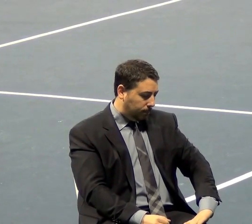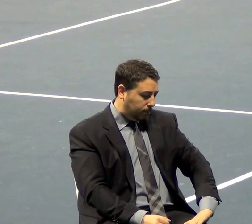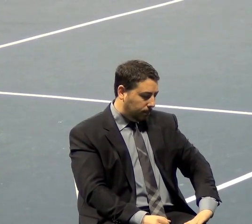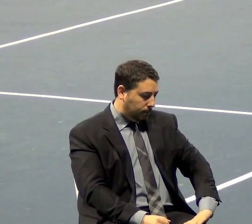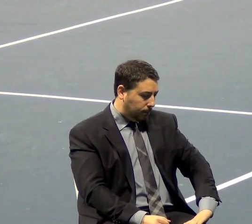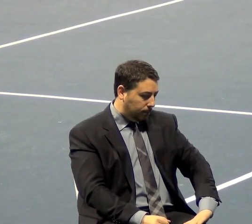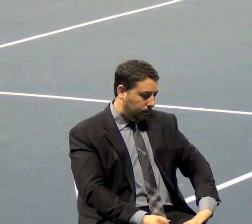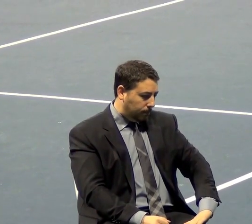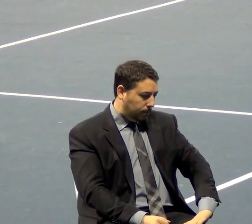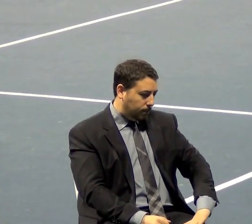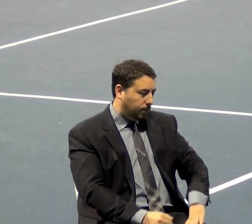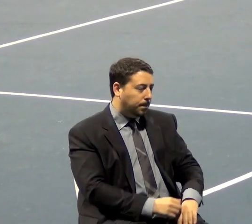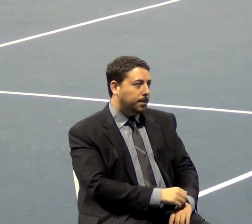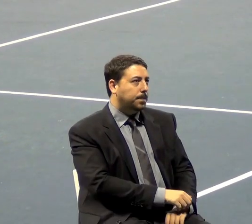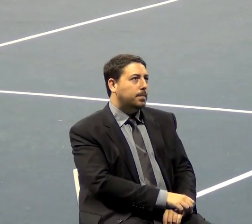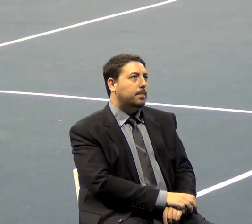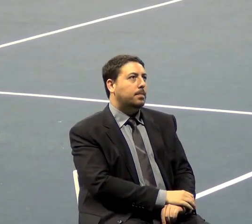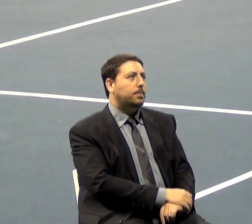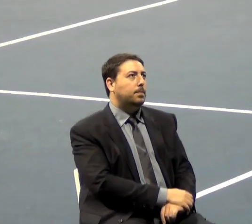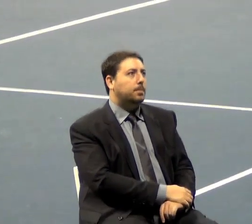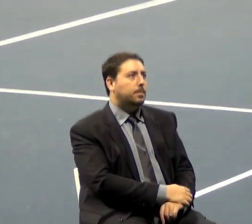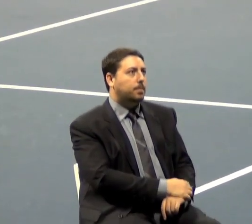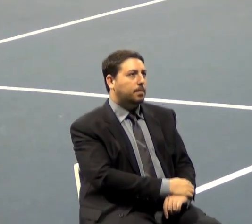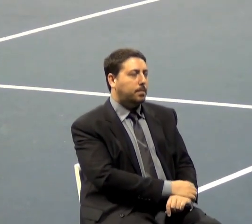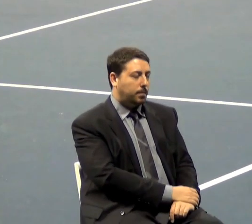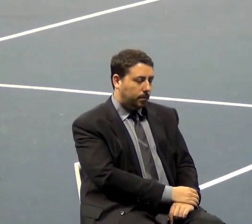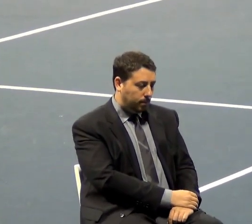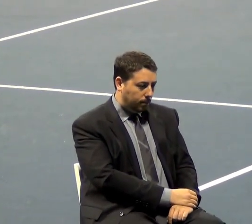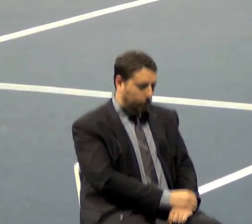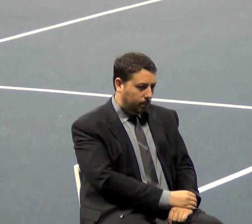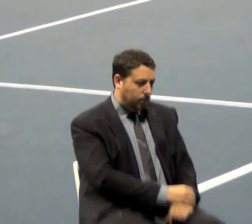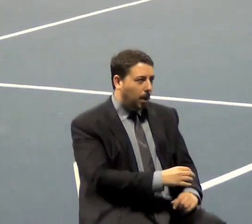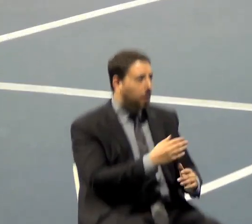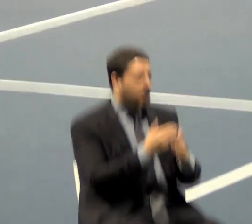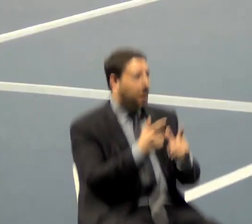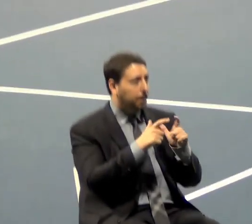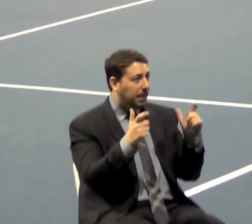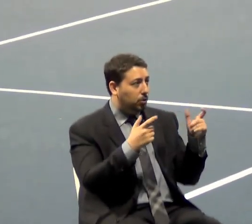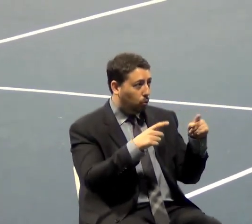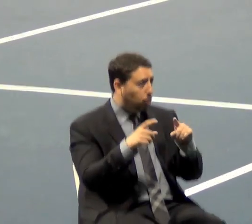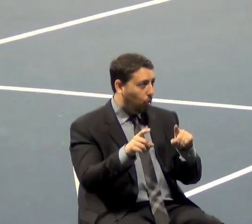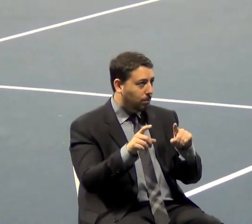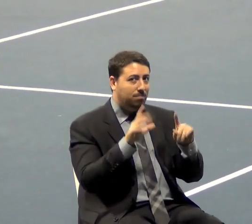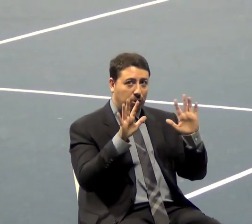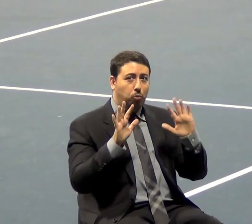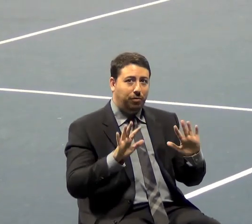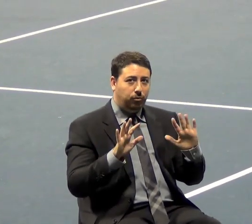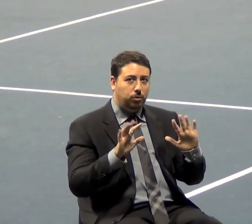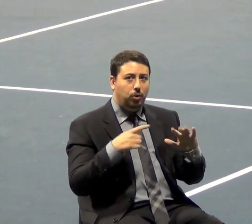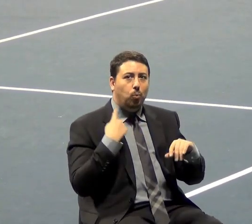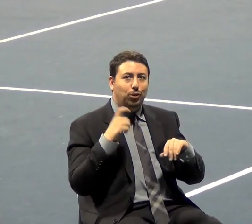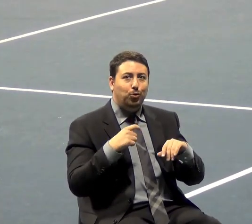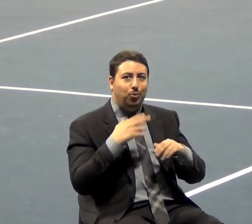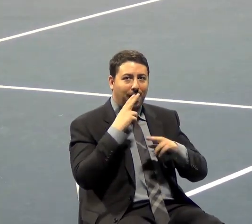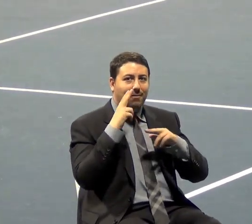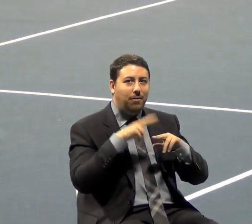But obviously something big is going on. It's wonderful. We should have a lot of fun doing it. We should be optimistic about it.